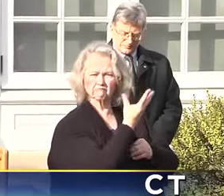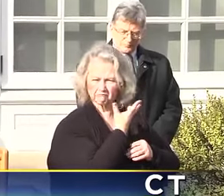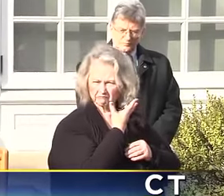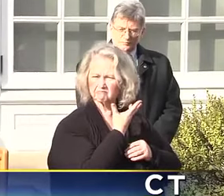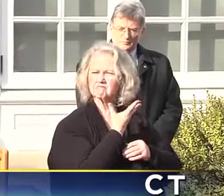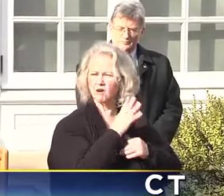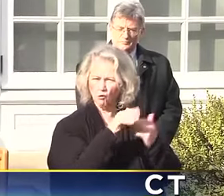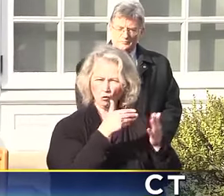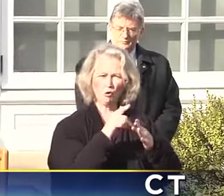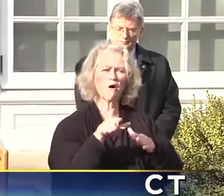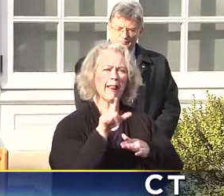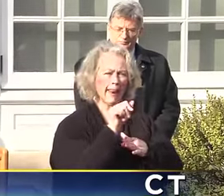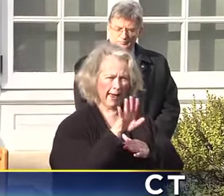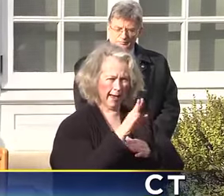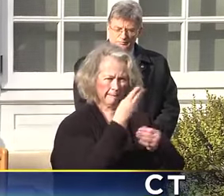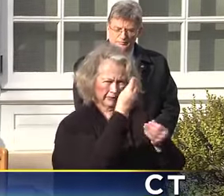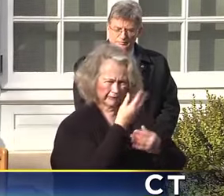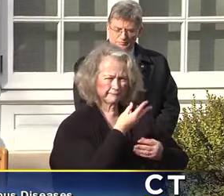of these laboratories.